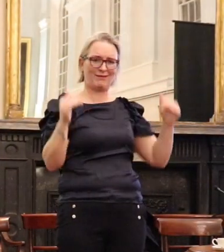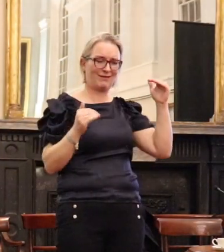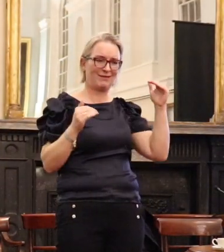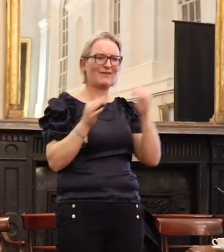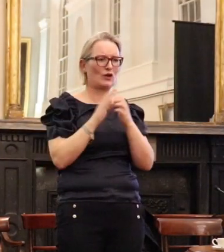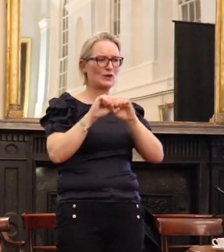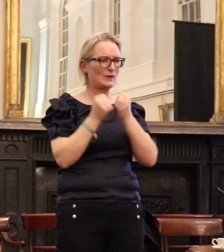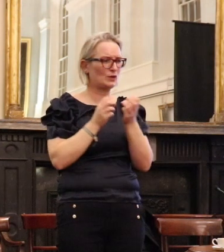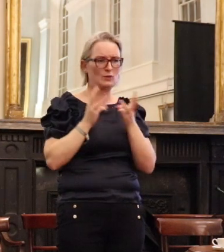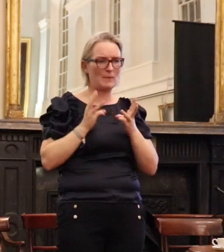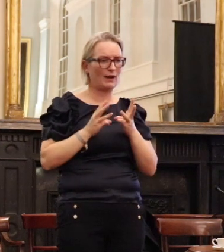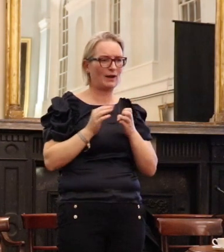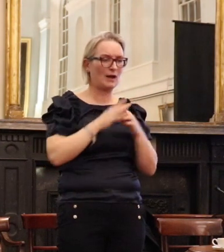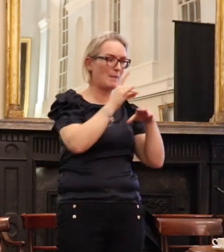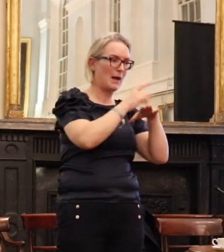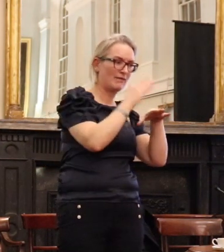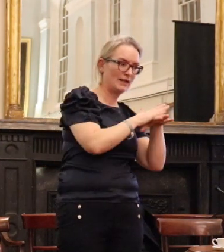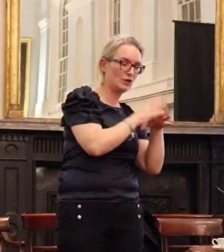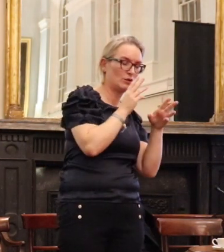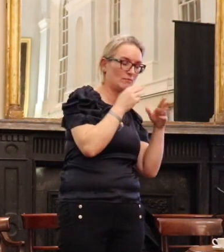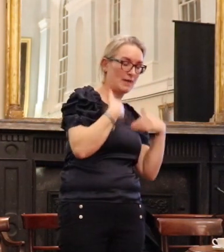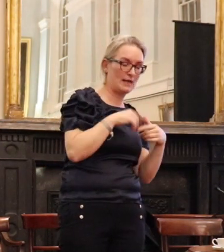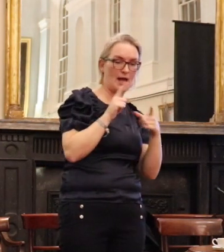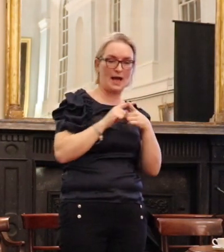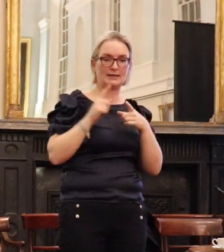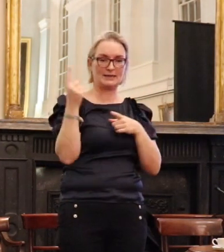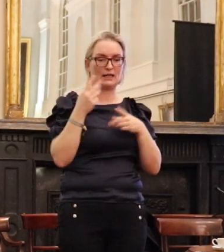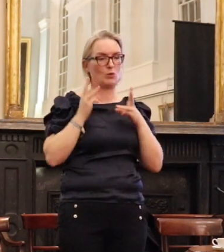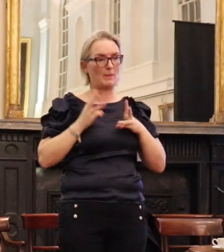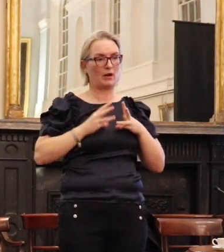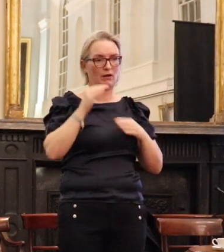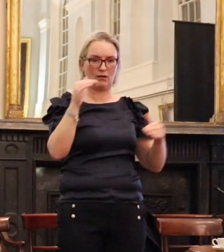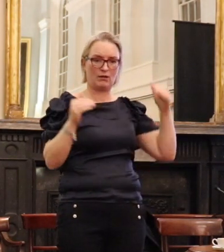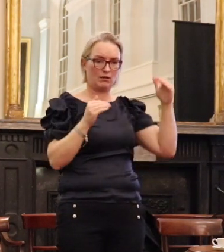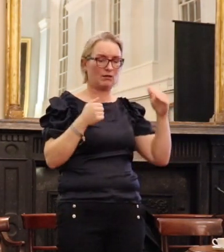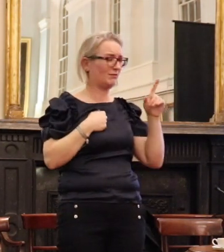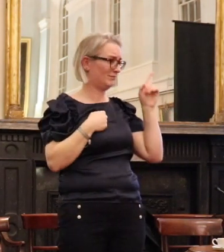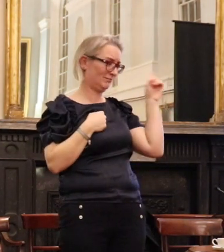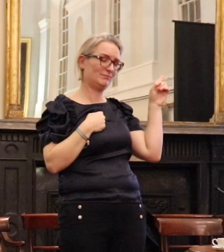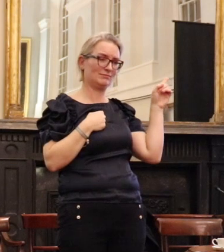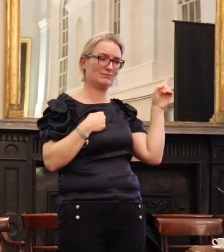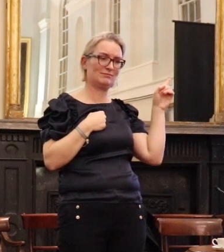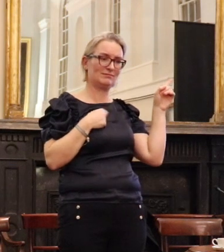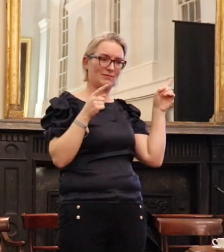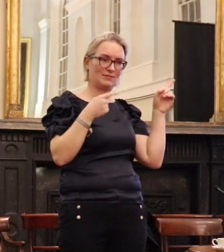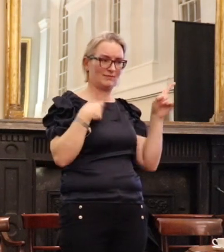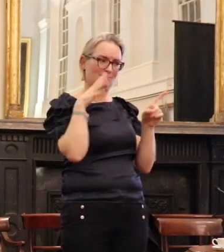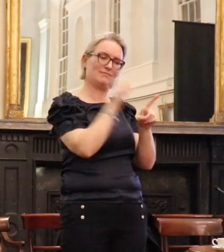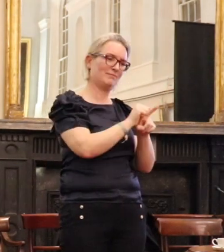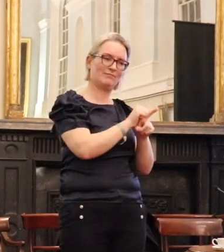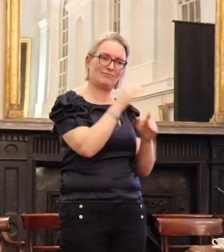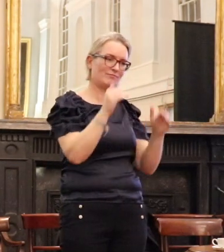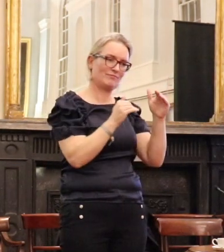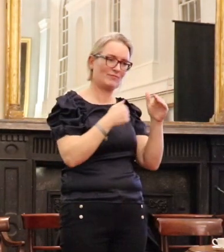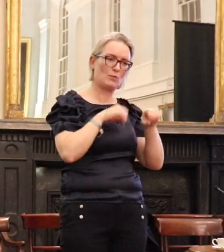marry men and indeed single women. European Court of Justice held out to be unlawful and as a result, Flann then